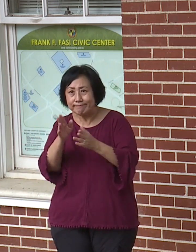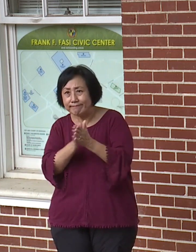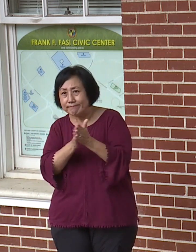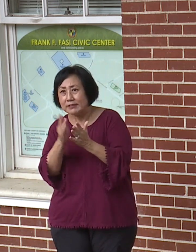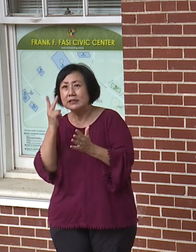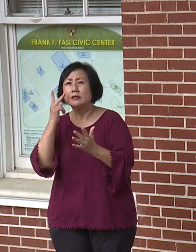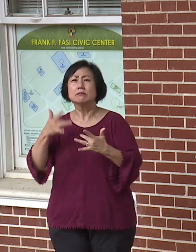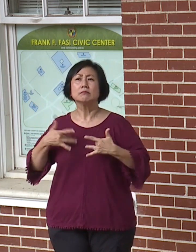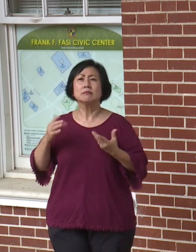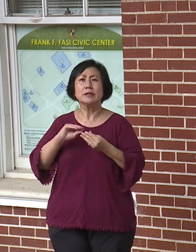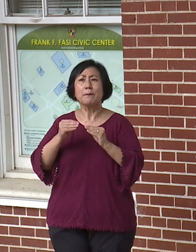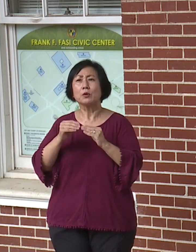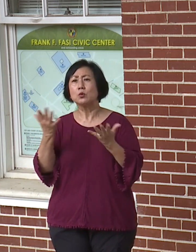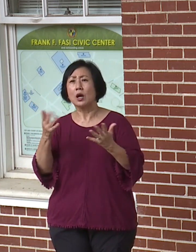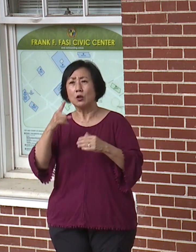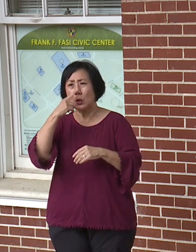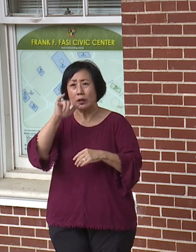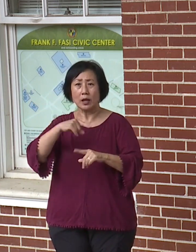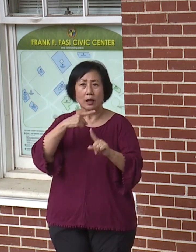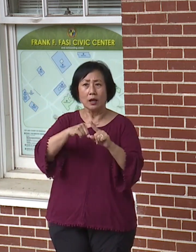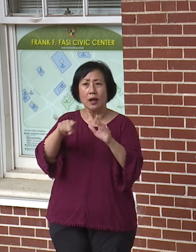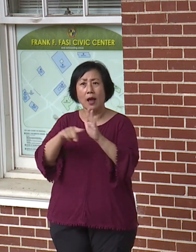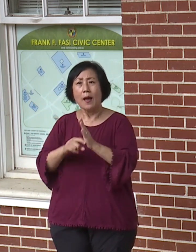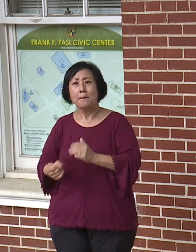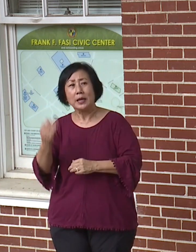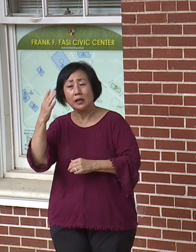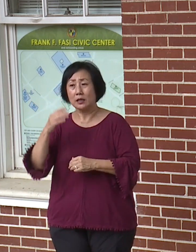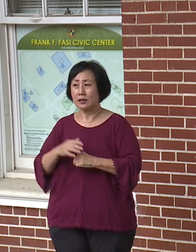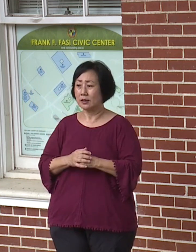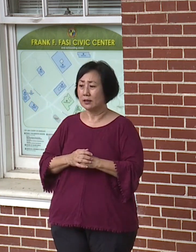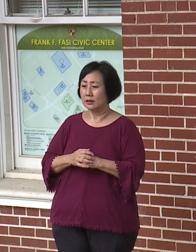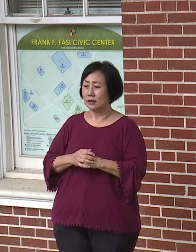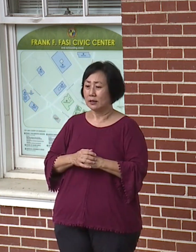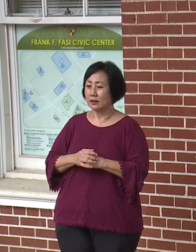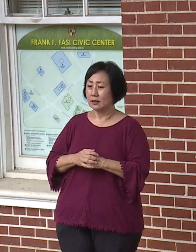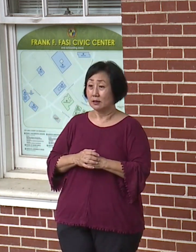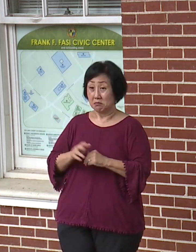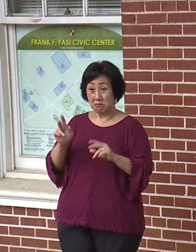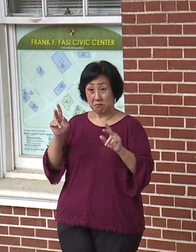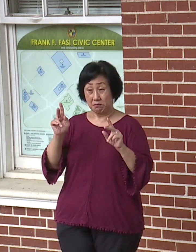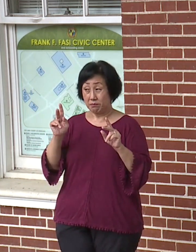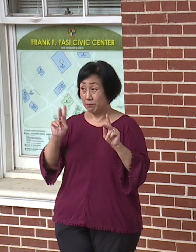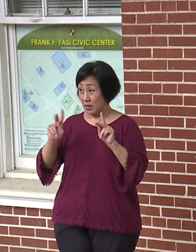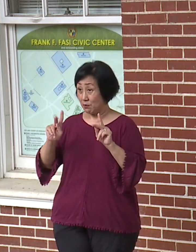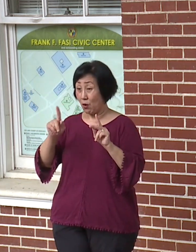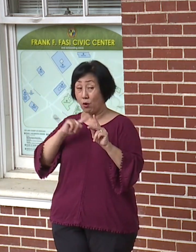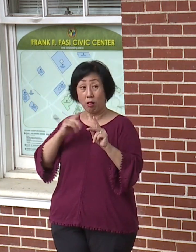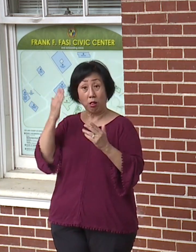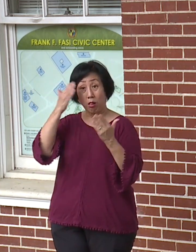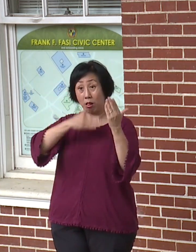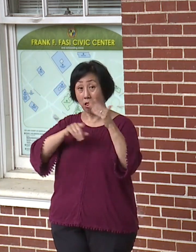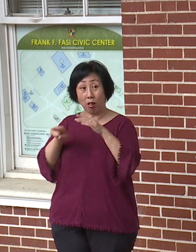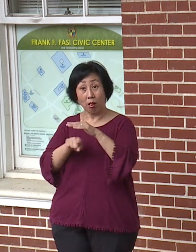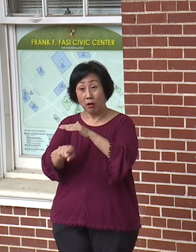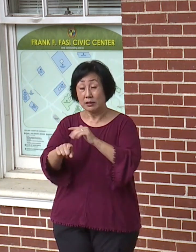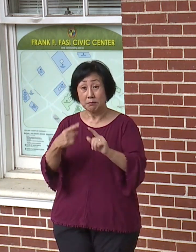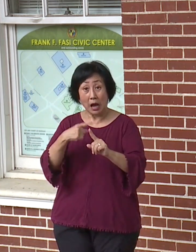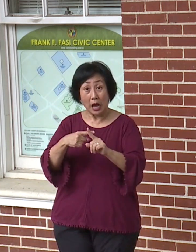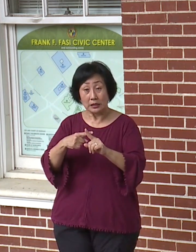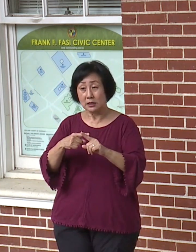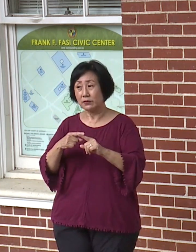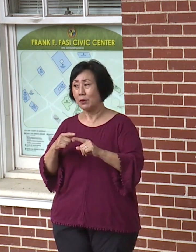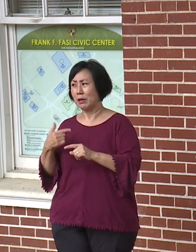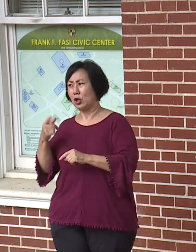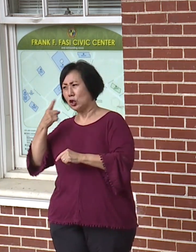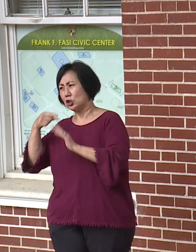out what is out there. Is it showing that very few people are getting through that are positive that they already had a negative